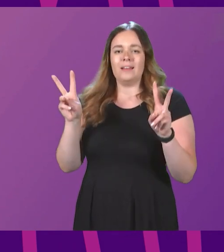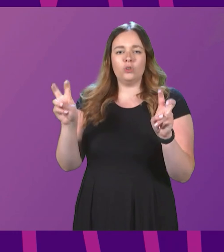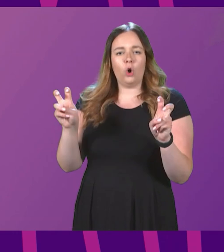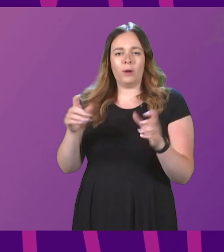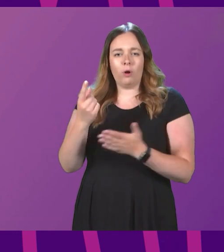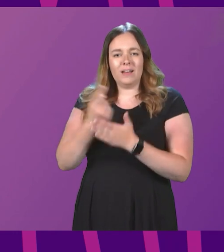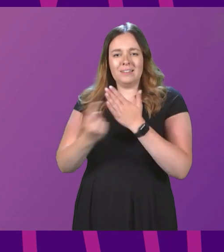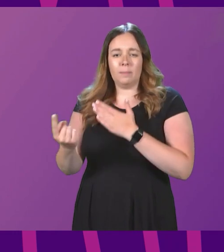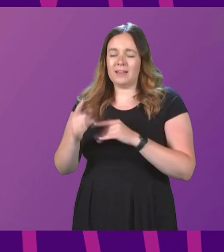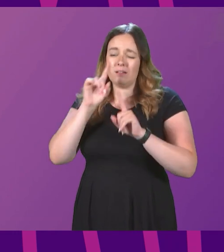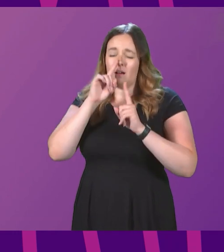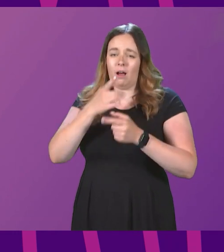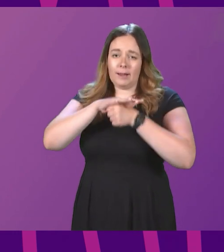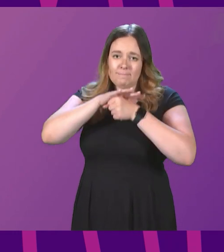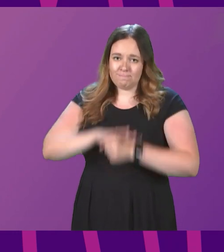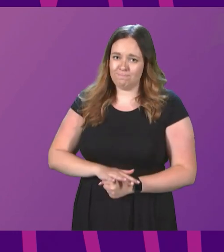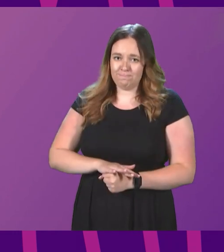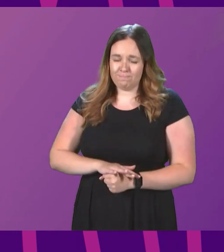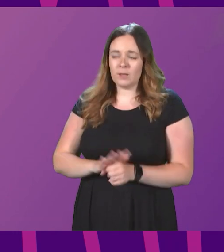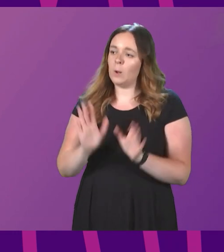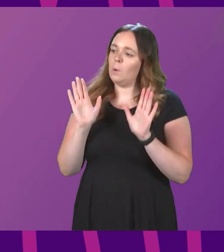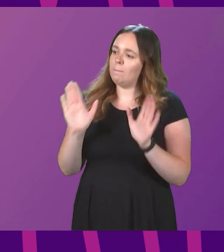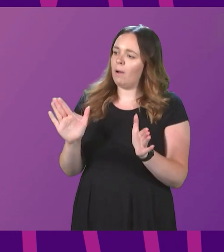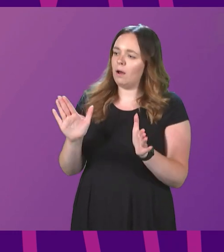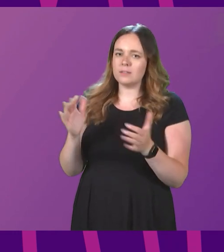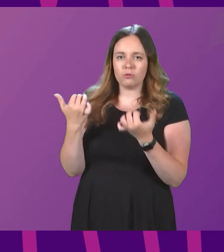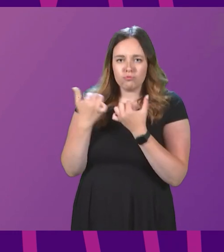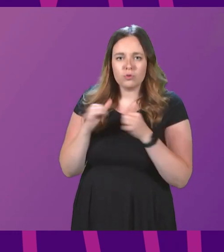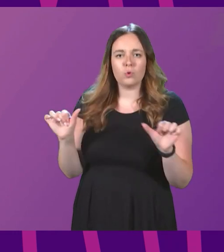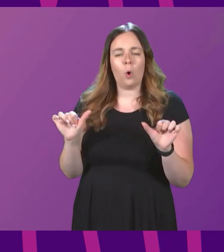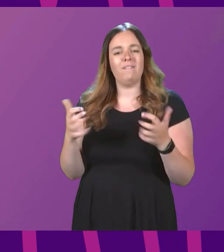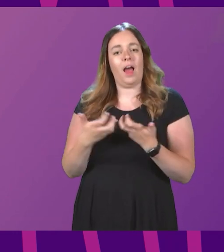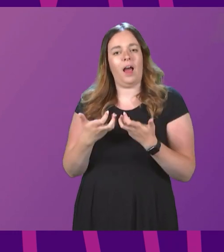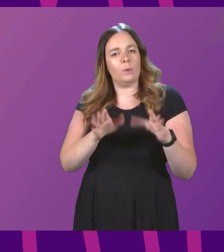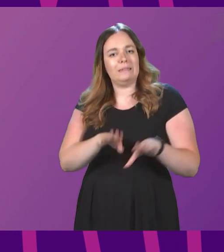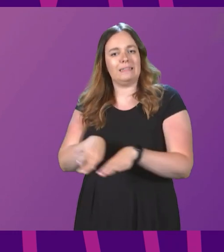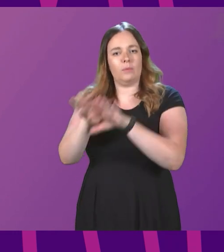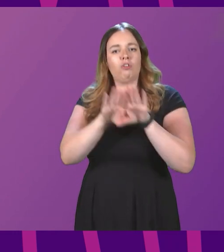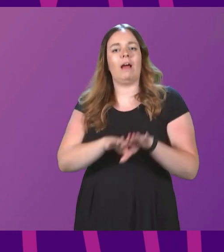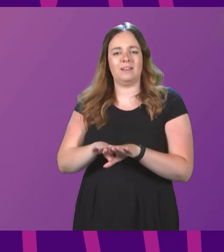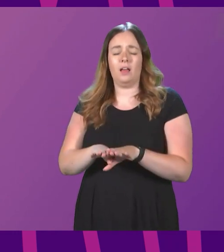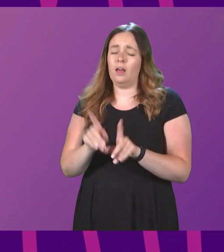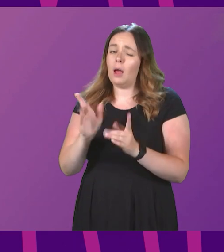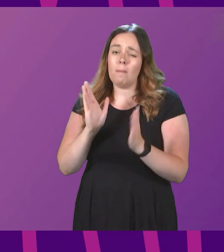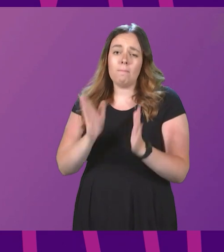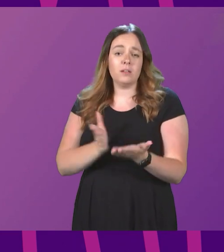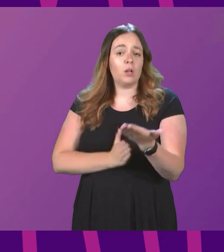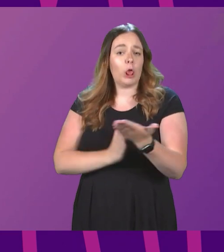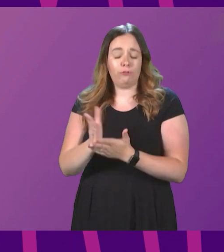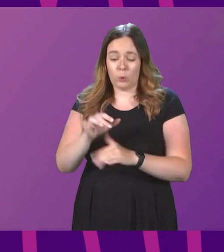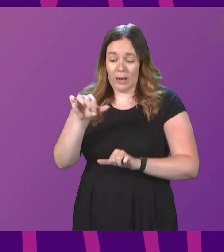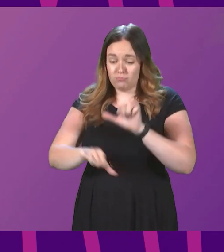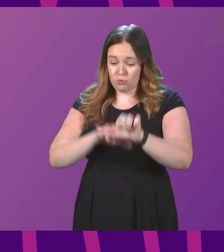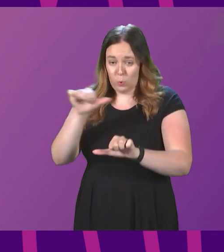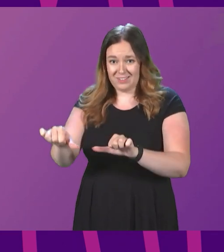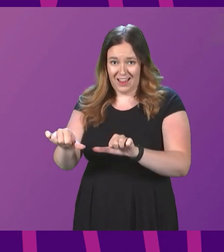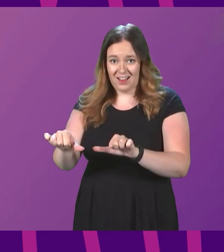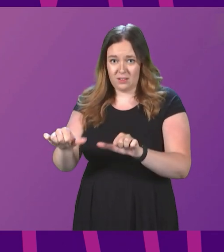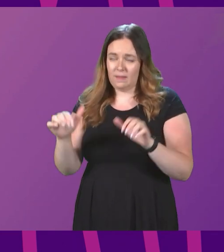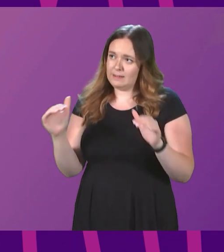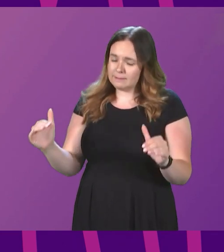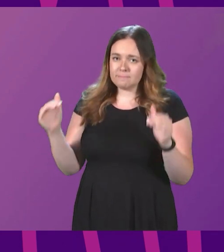cannot be suppressed. It must be resolved democratically. And that must be through a process that is above